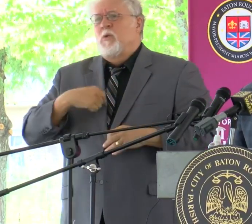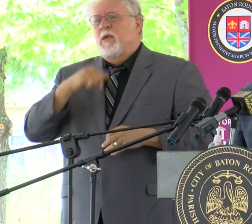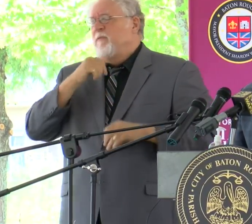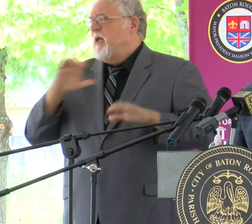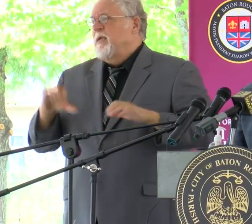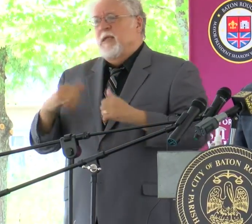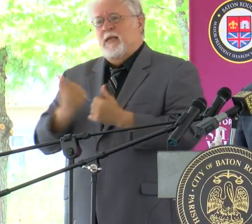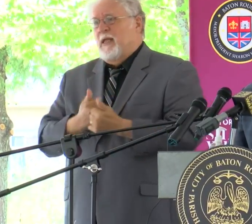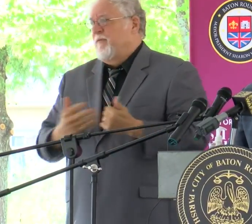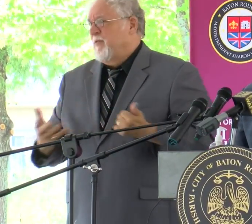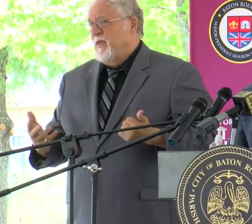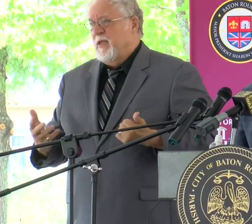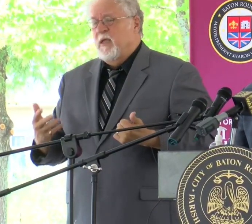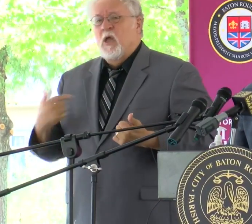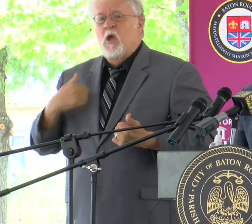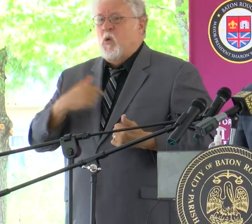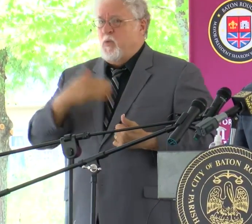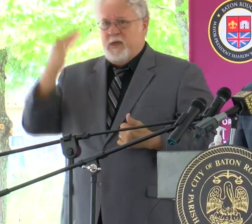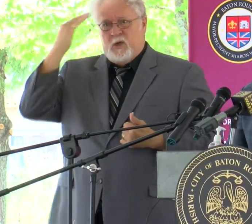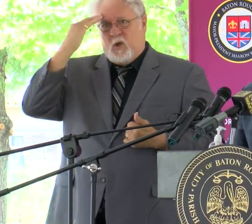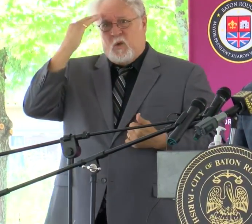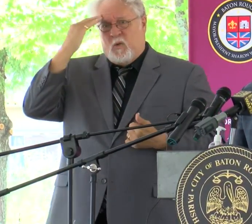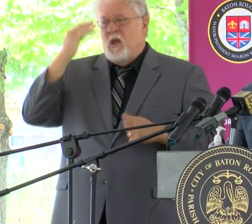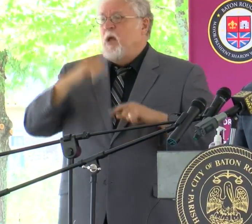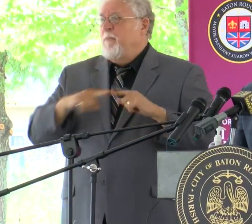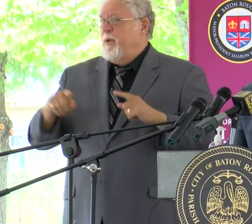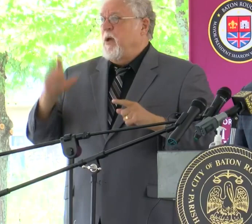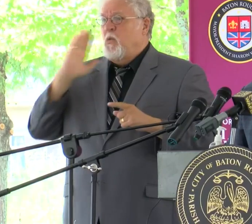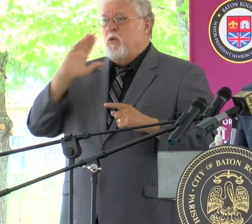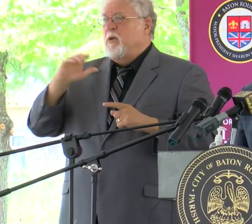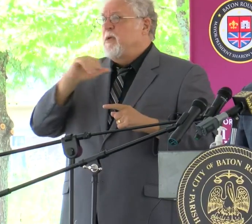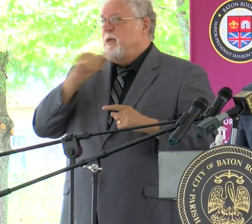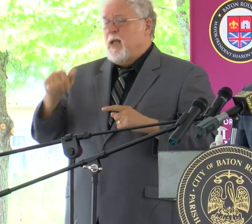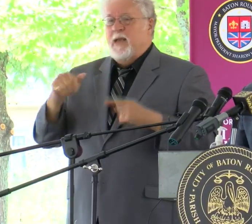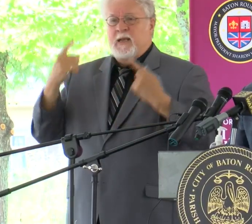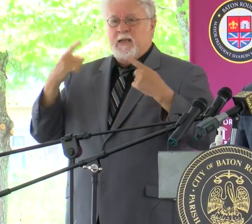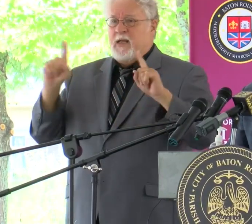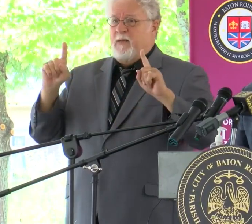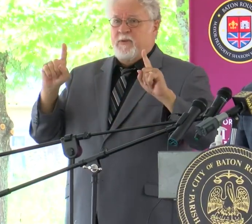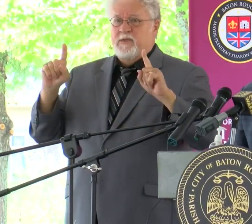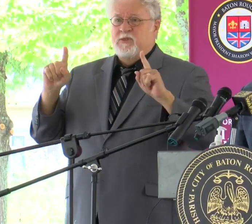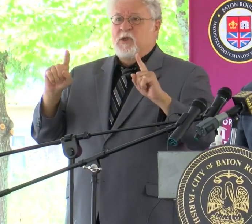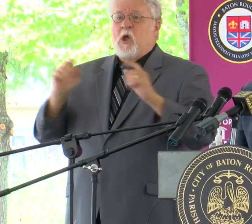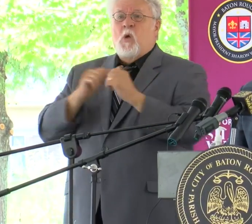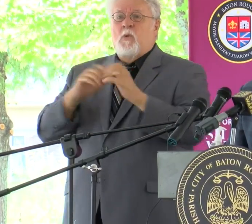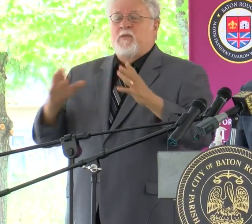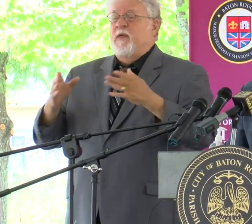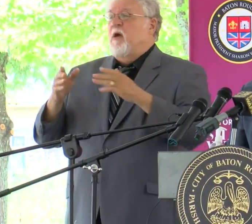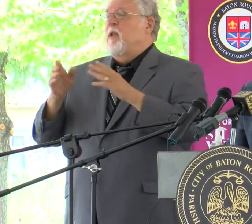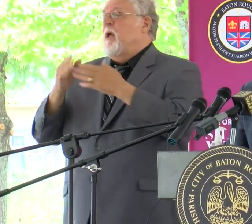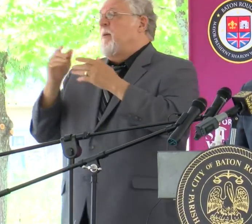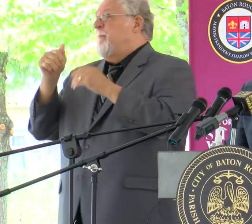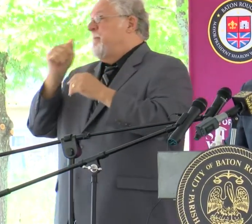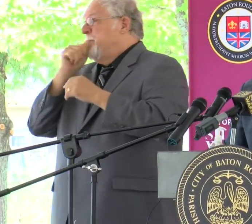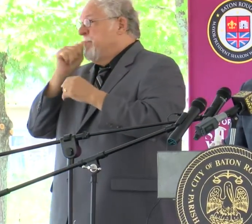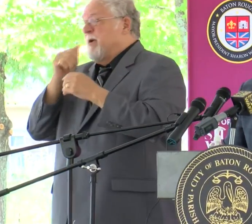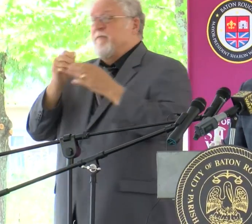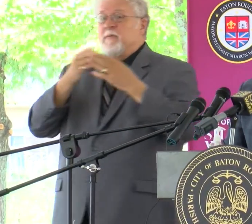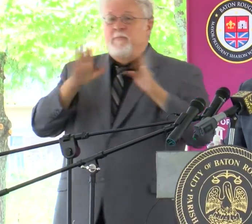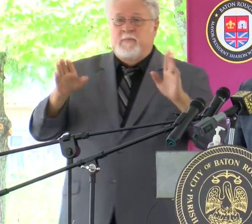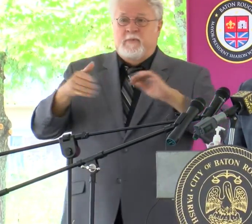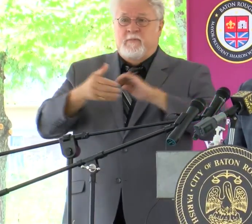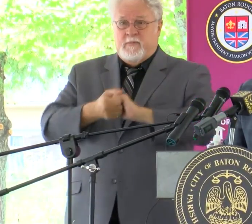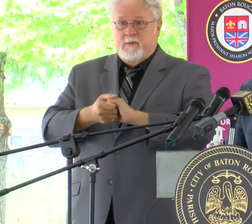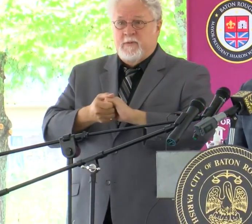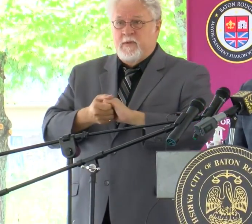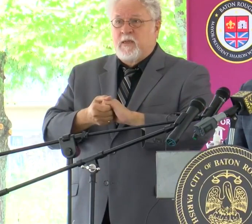everything that we need to, and we realize that, but we wouldn't have been able to accomplish what we have without the public-private partnerships. And I want to